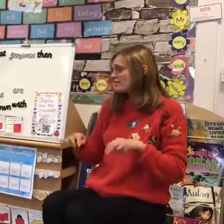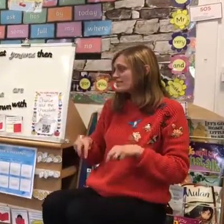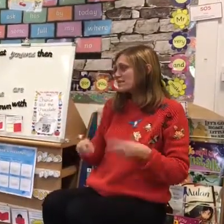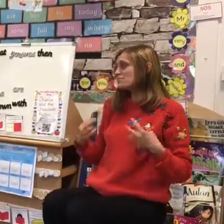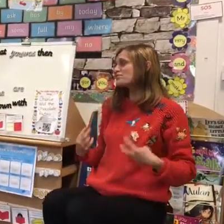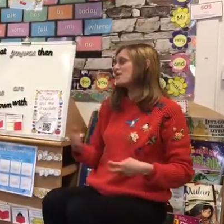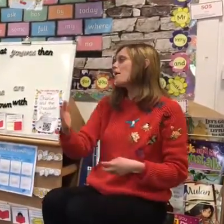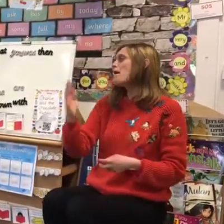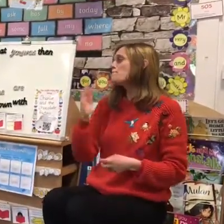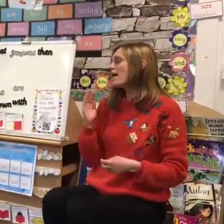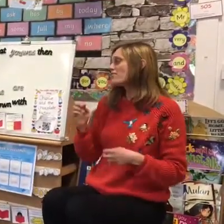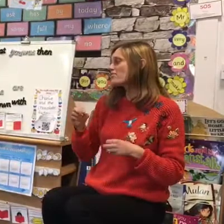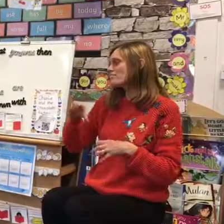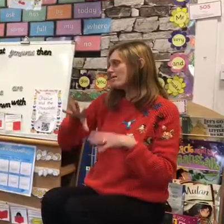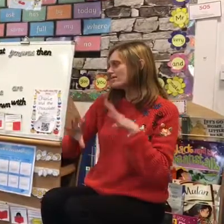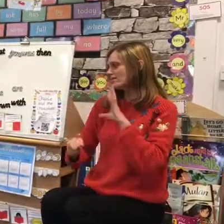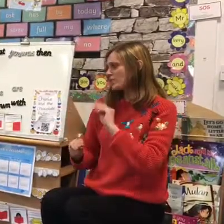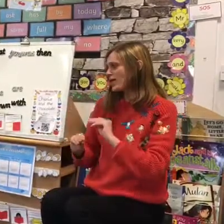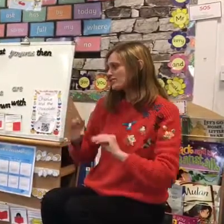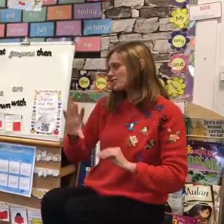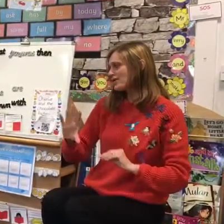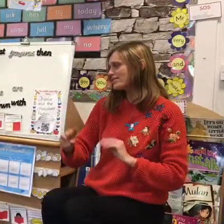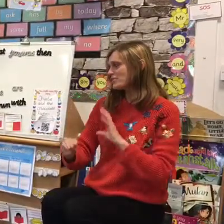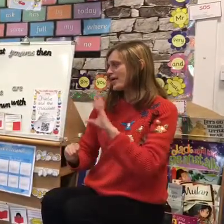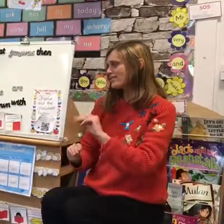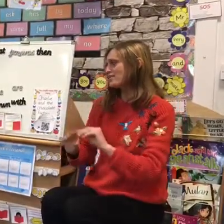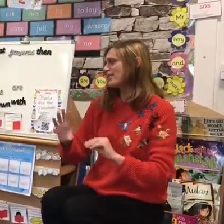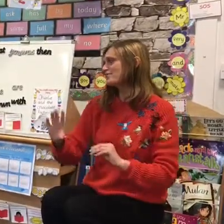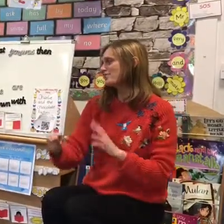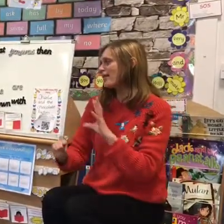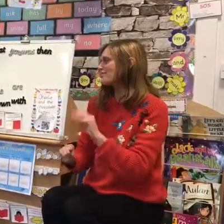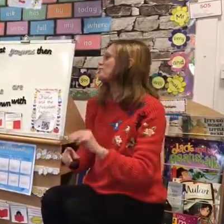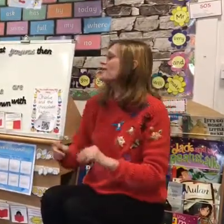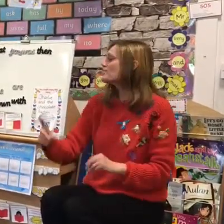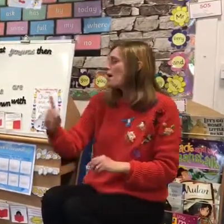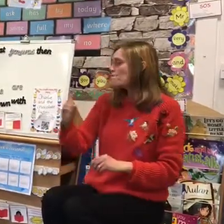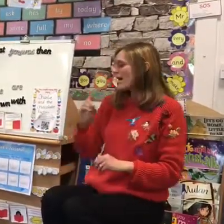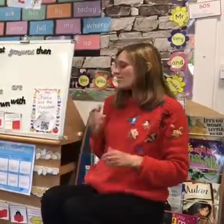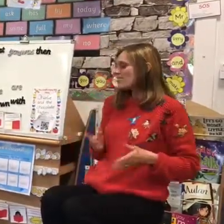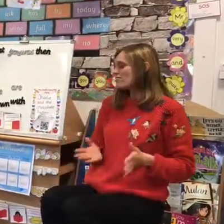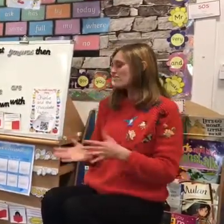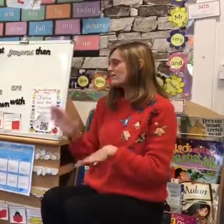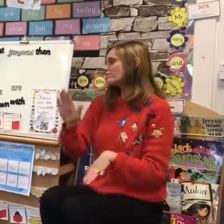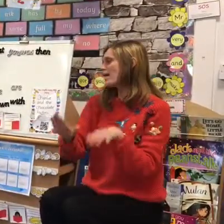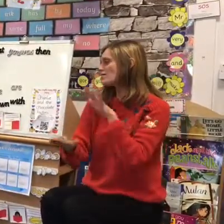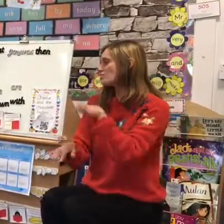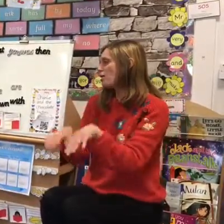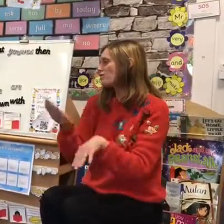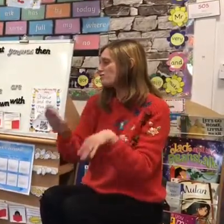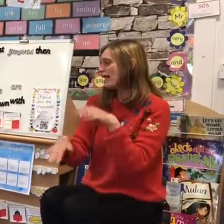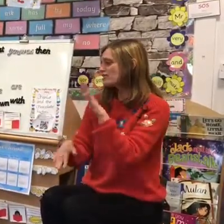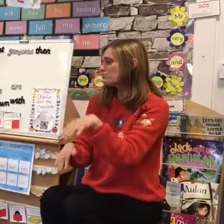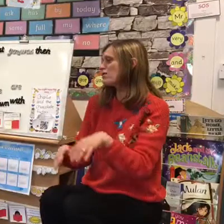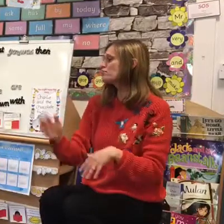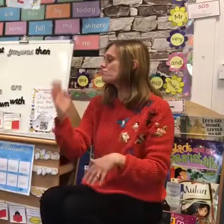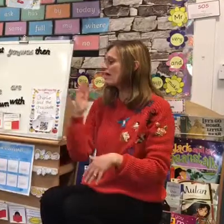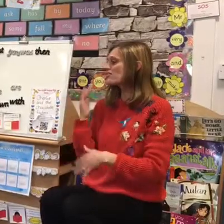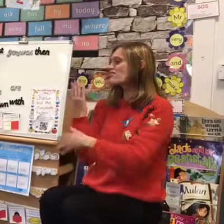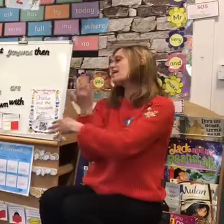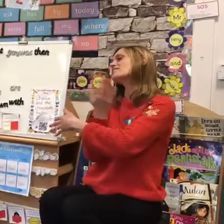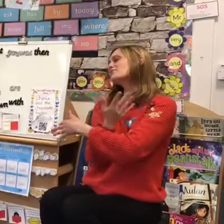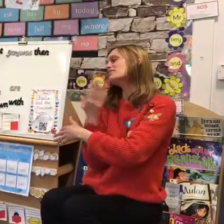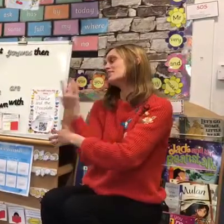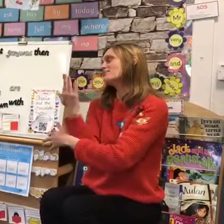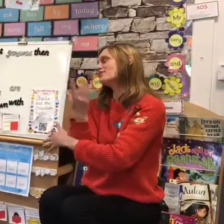stumble trip, stumble trip. Back through the mud. Squirt, squirt, squirt, squirt, squirt, squirt. Back through the river. Splash, splosh, splash, splosh.